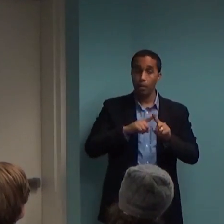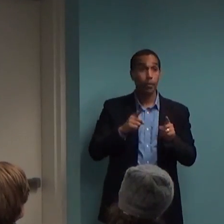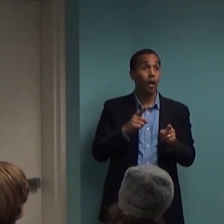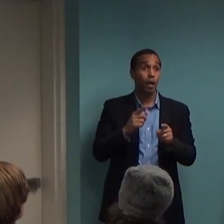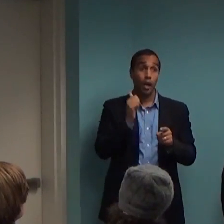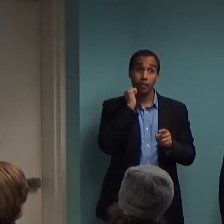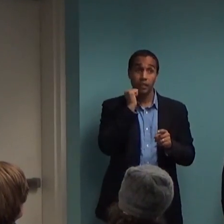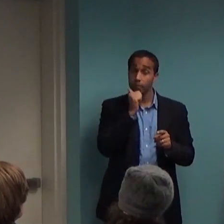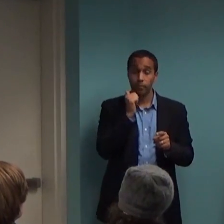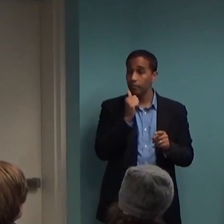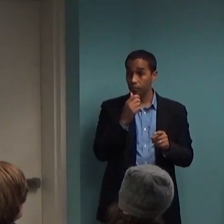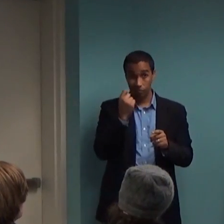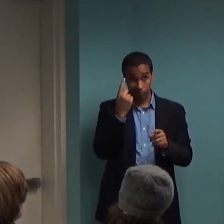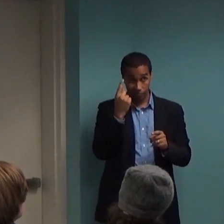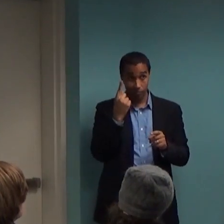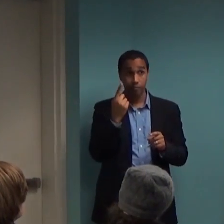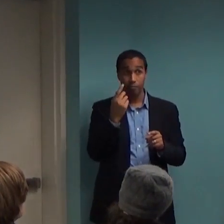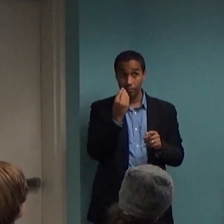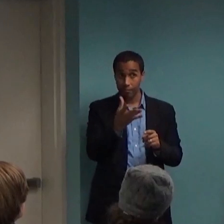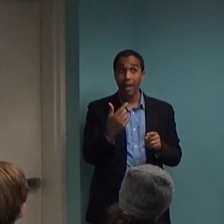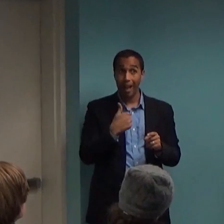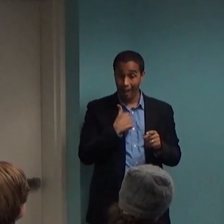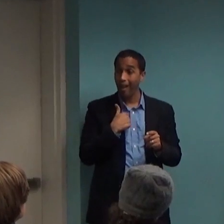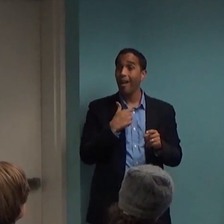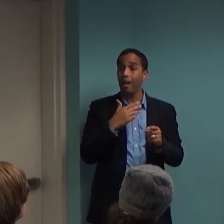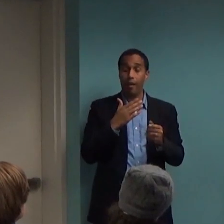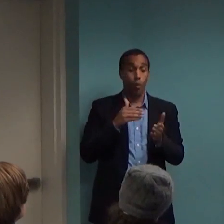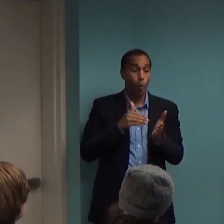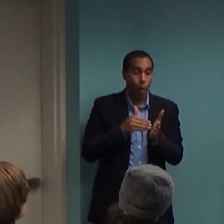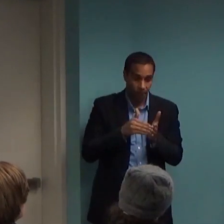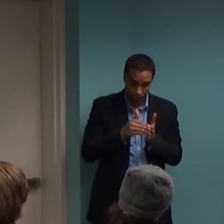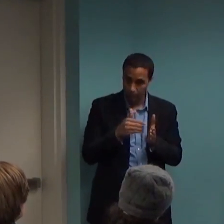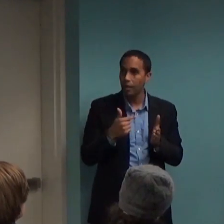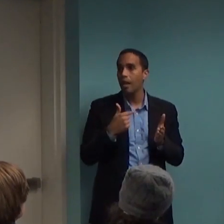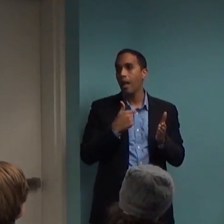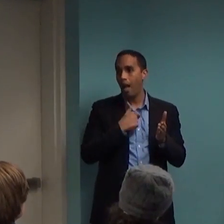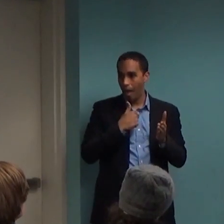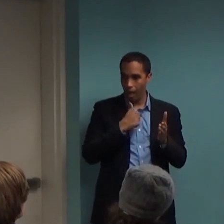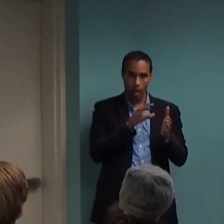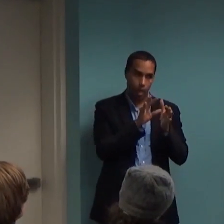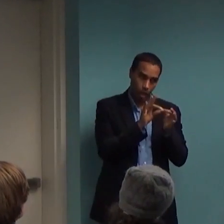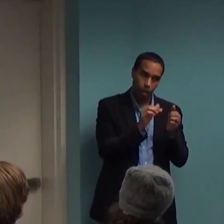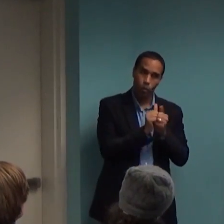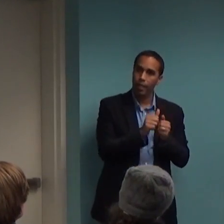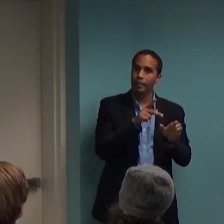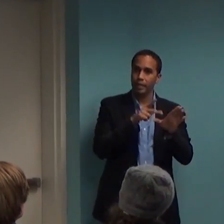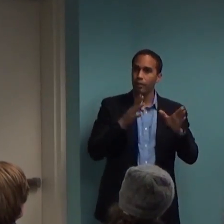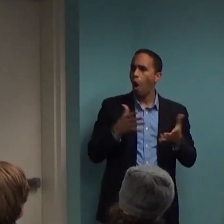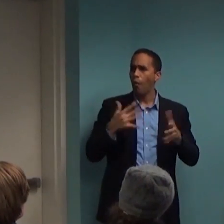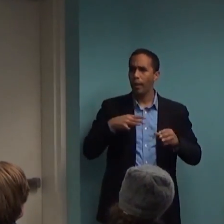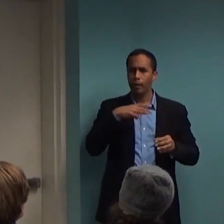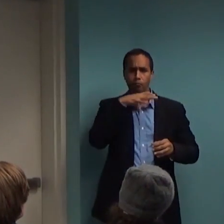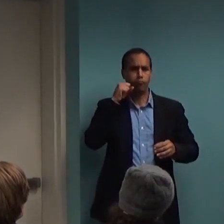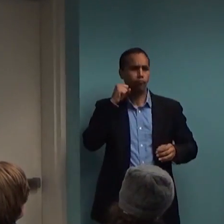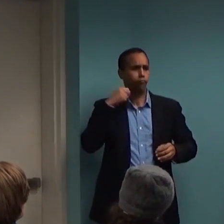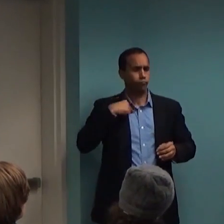have, by the way. So I've actually got like a whole rap on how I get into that discussion with doctors about the anti